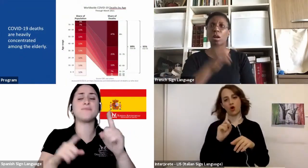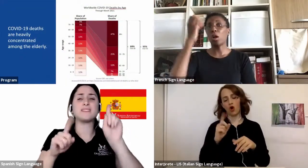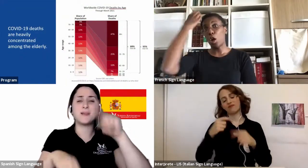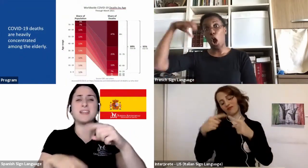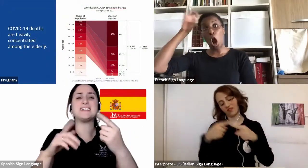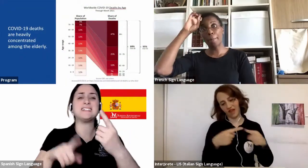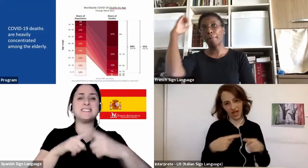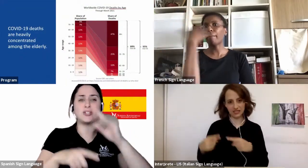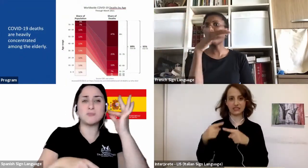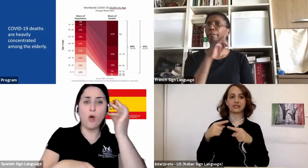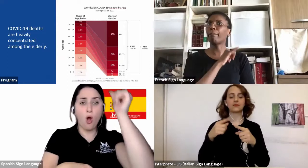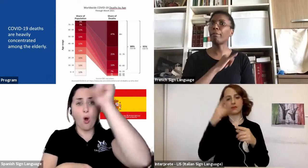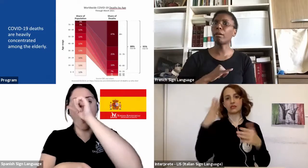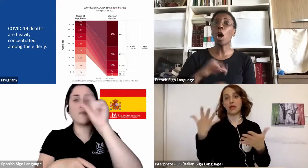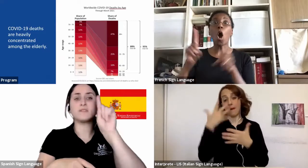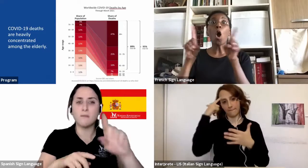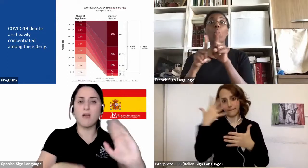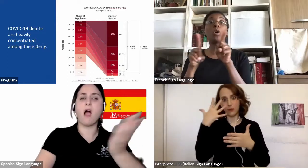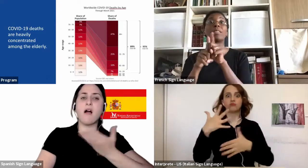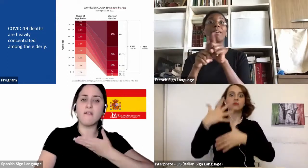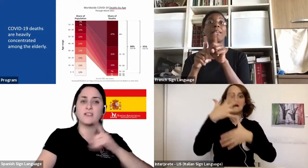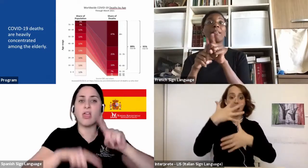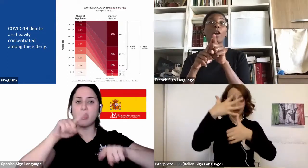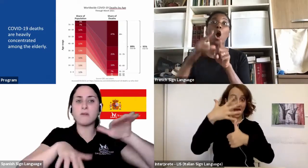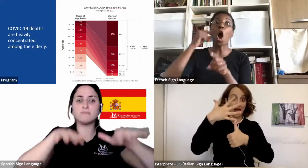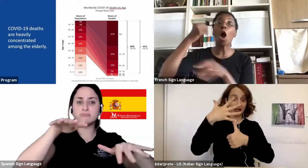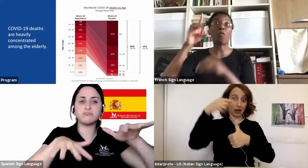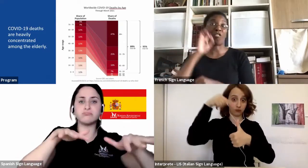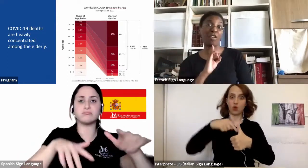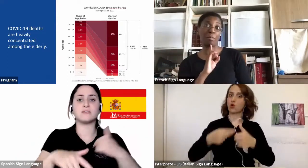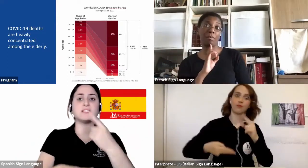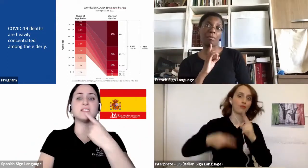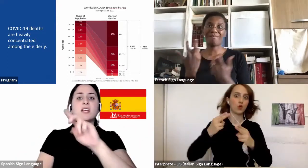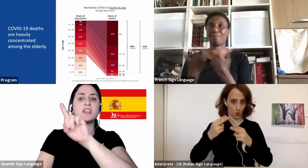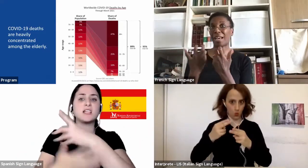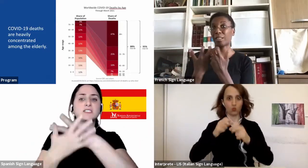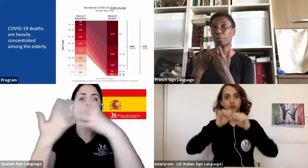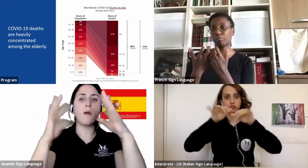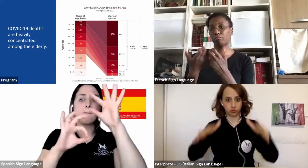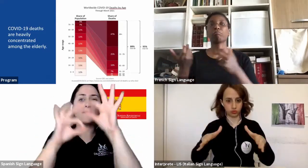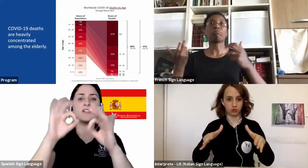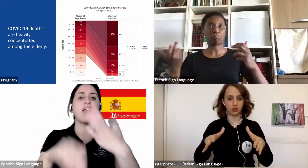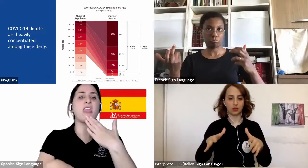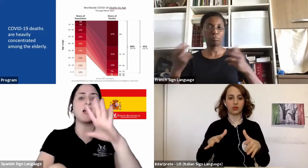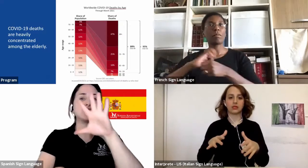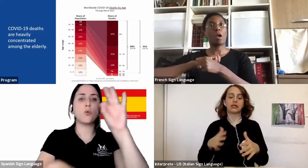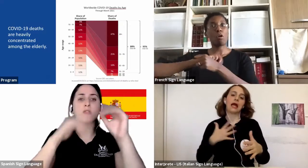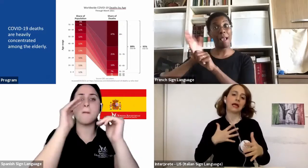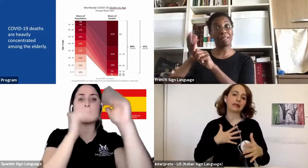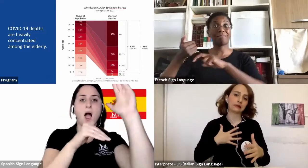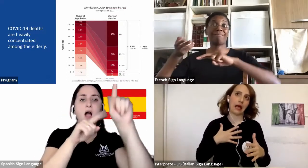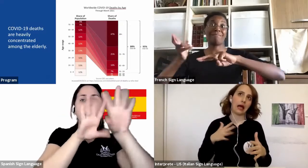deaths have occurred among those 50 years of age and older, with 88% being among those